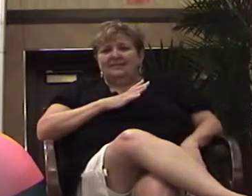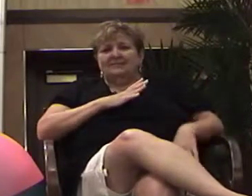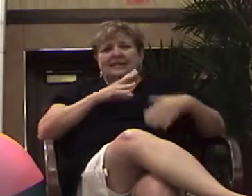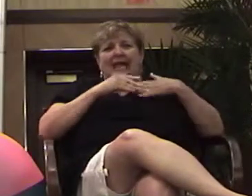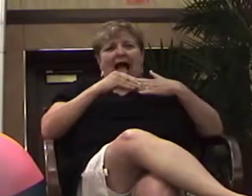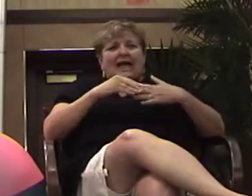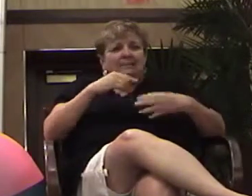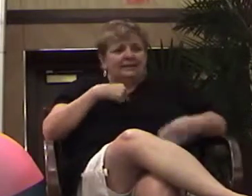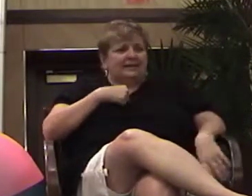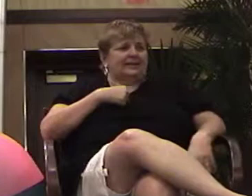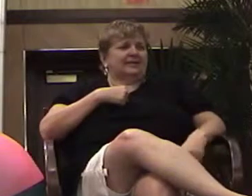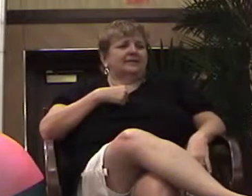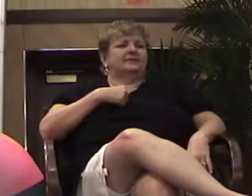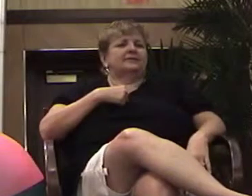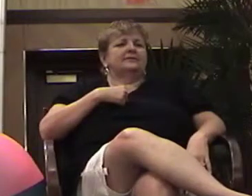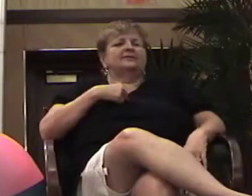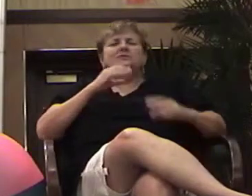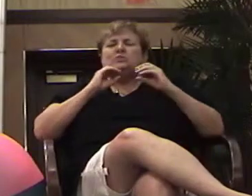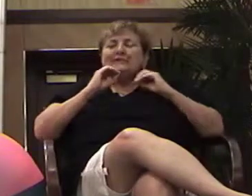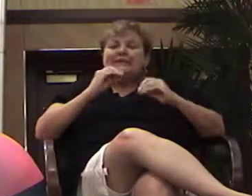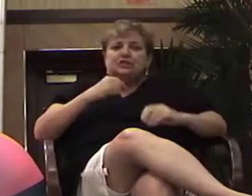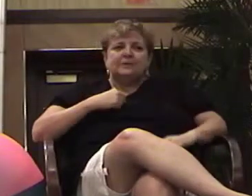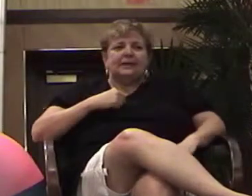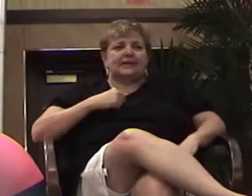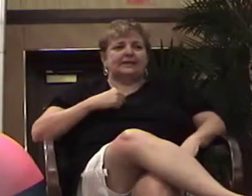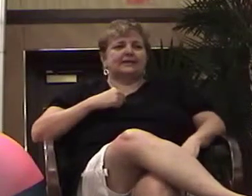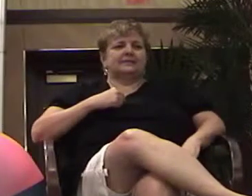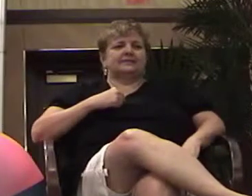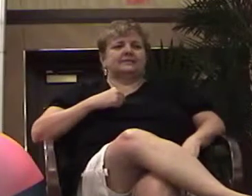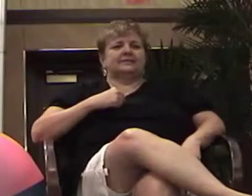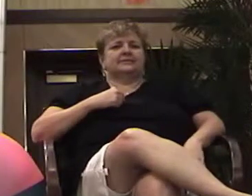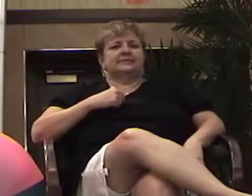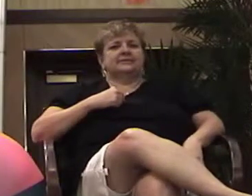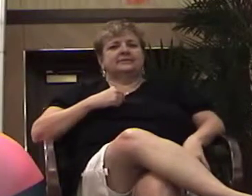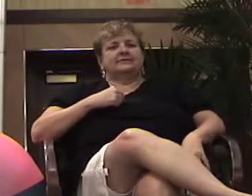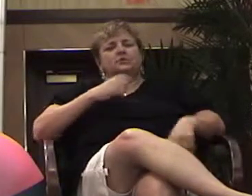to teach me, to love me.